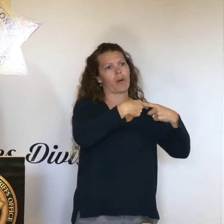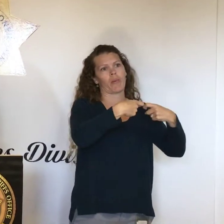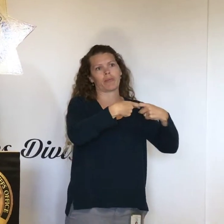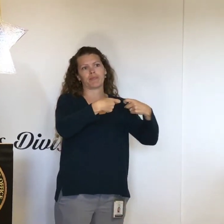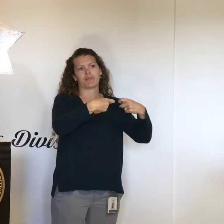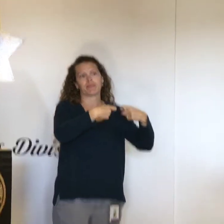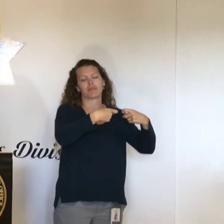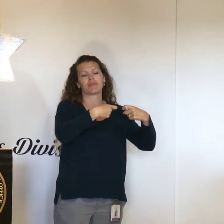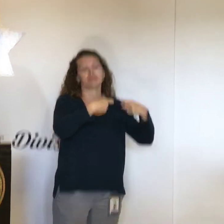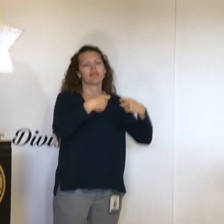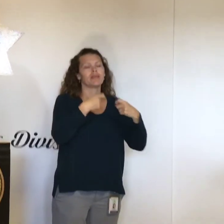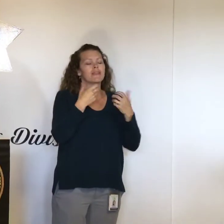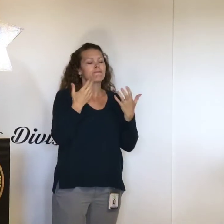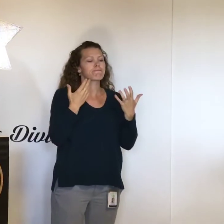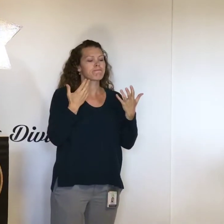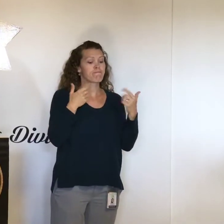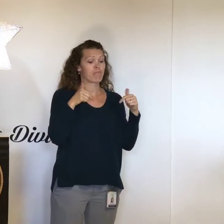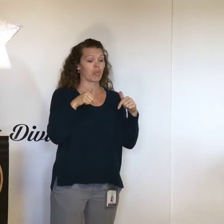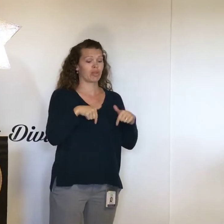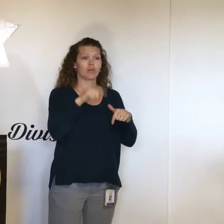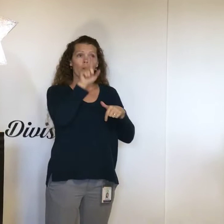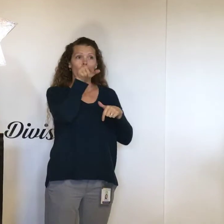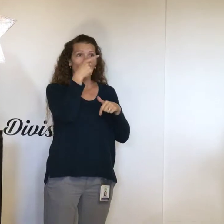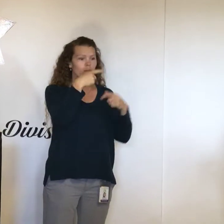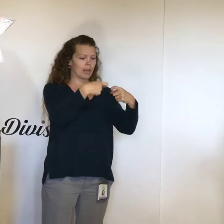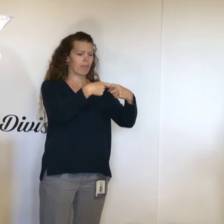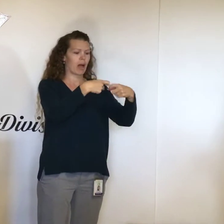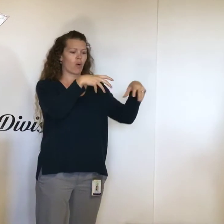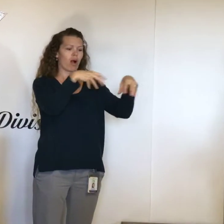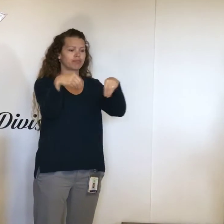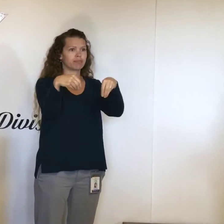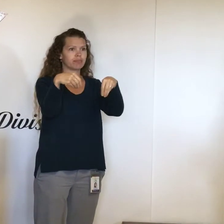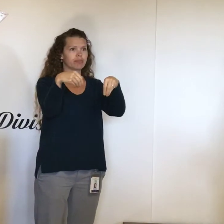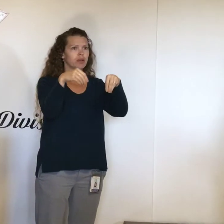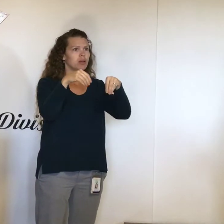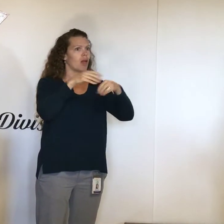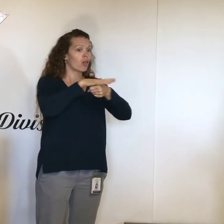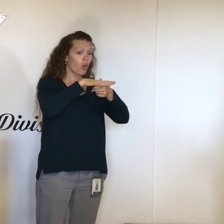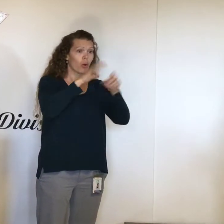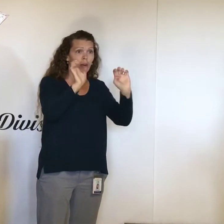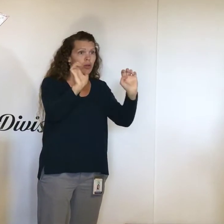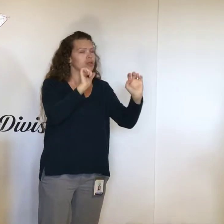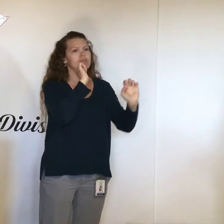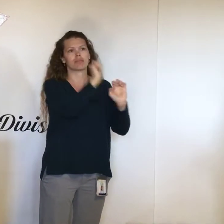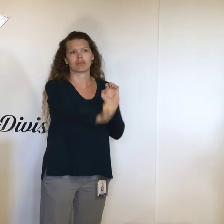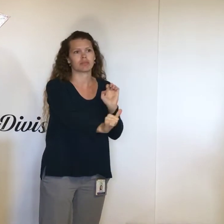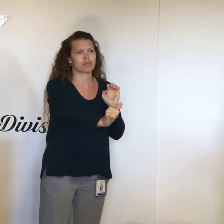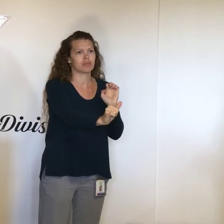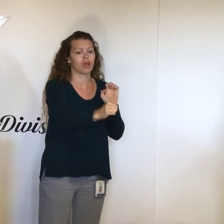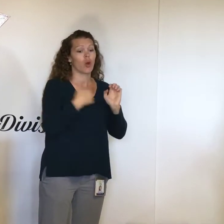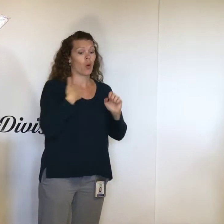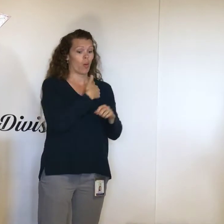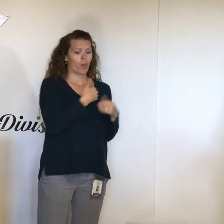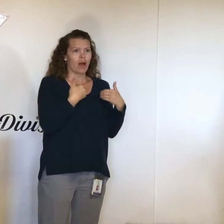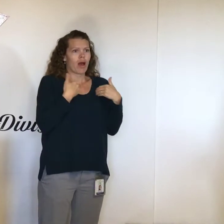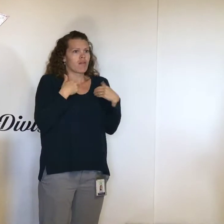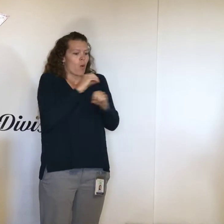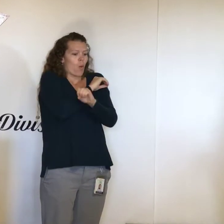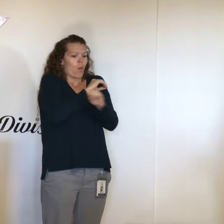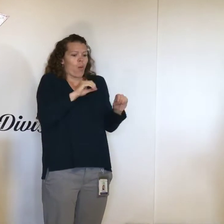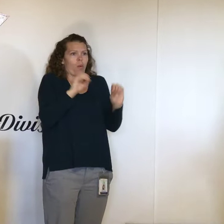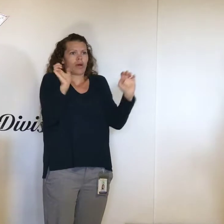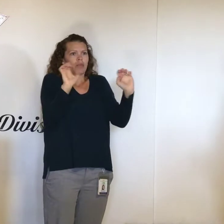Again, this is just a power outage. This is not a local emergency. We do not have a local emergency event